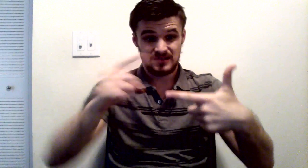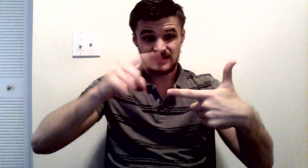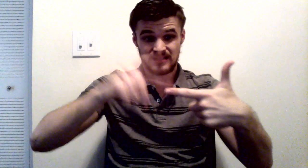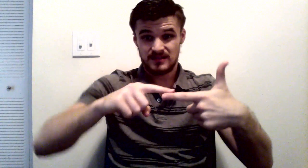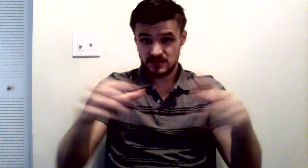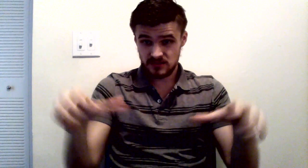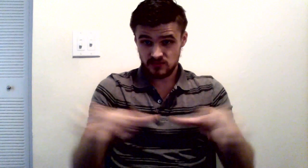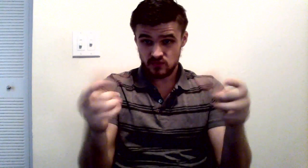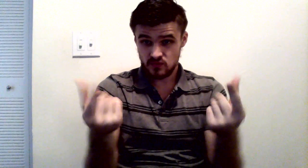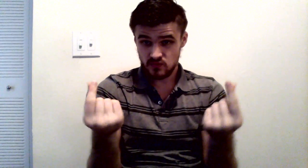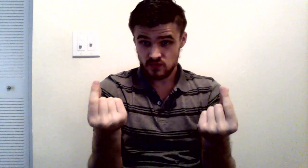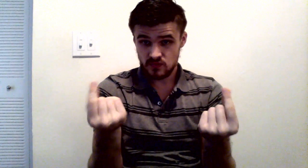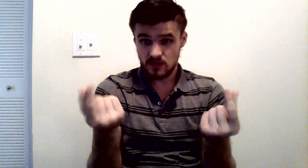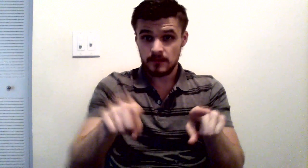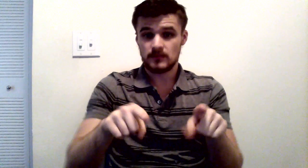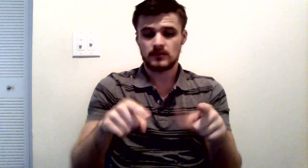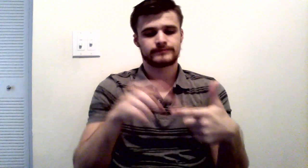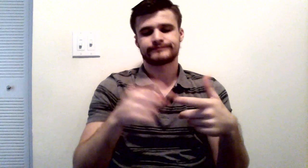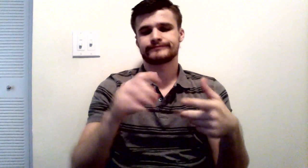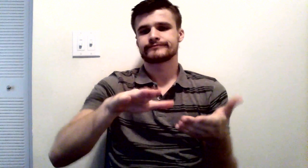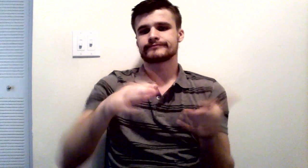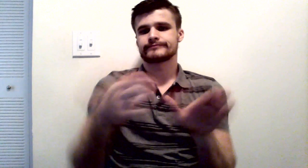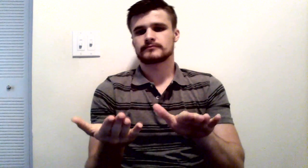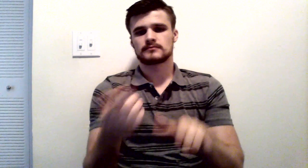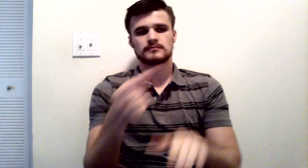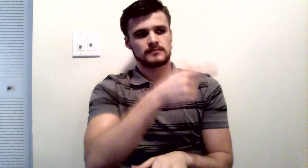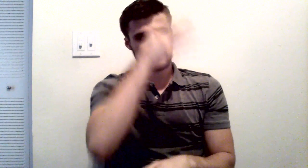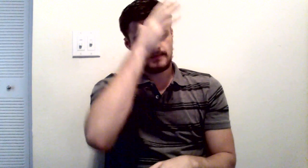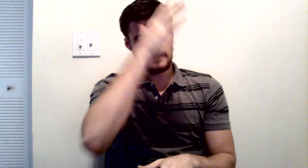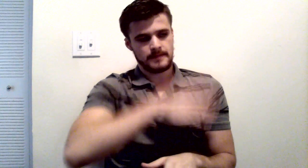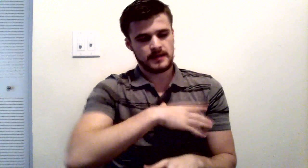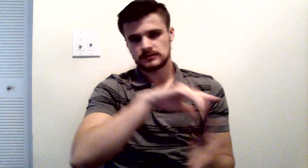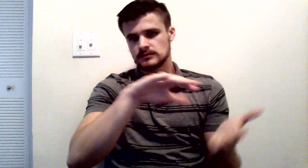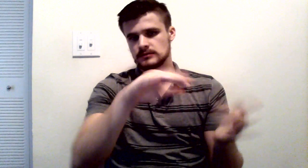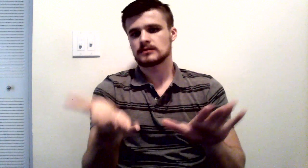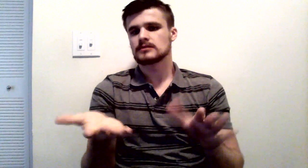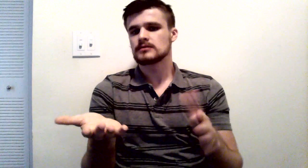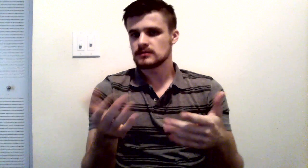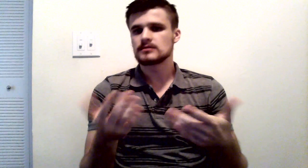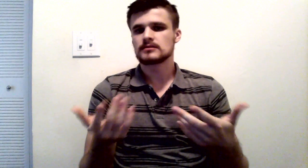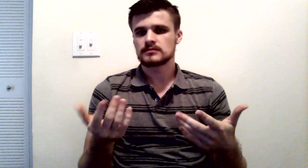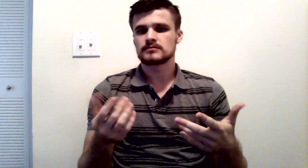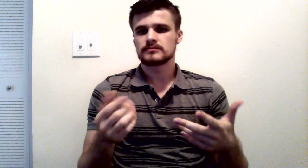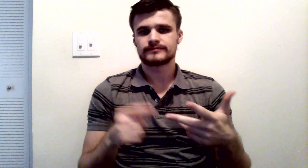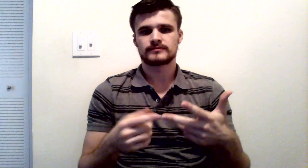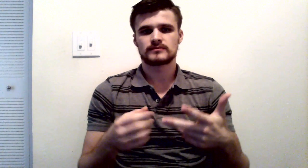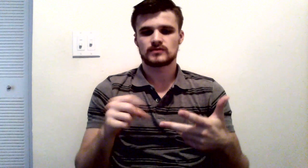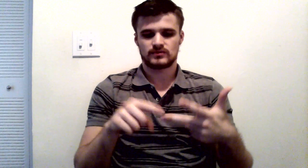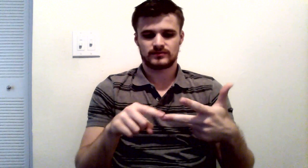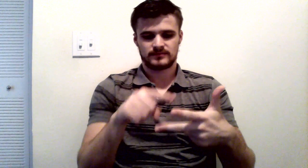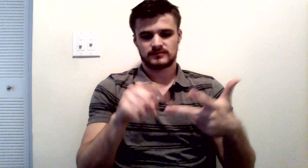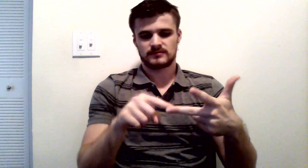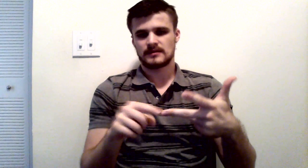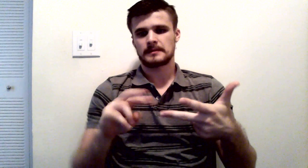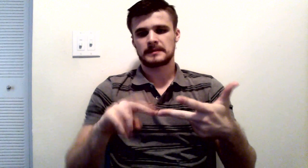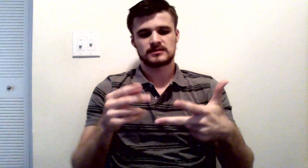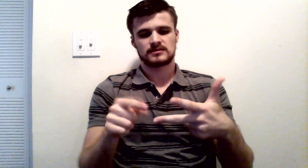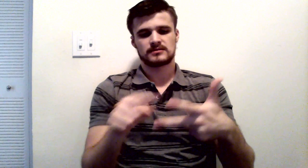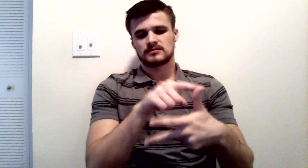rea, the intent was to vandalize the man's house by breaking his window. Not to kill him. But the act was, well,